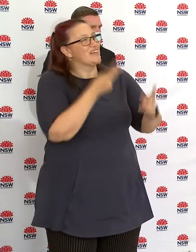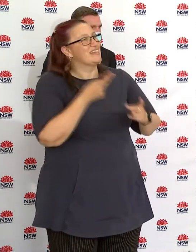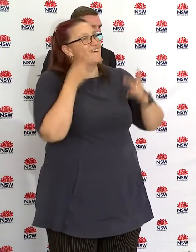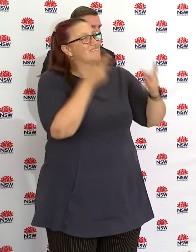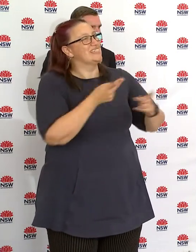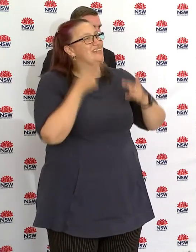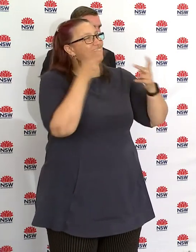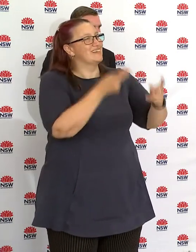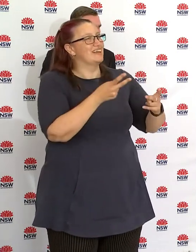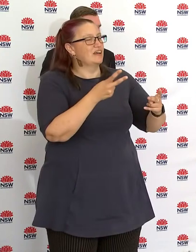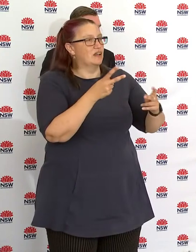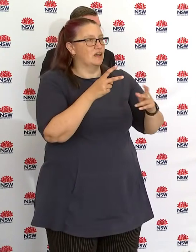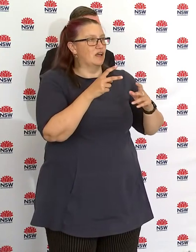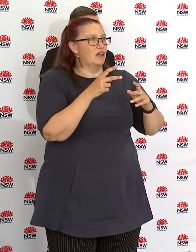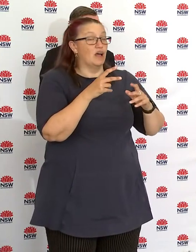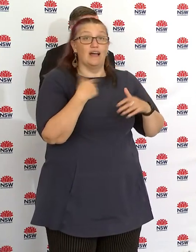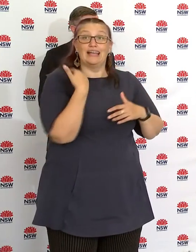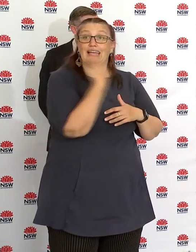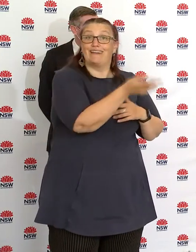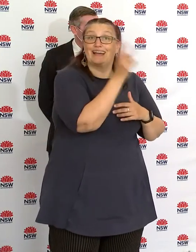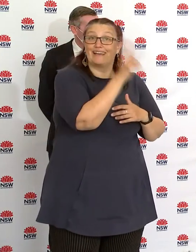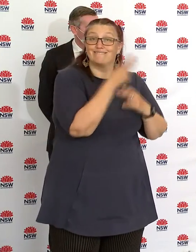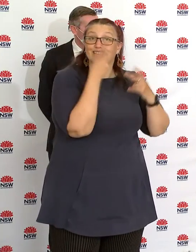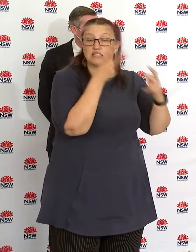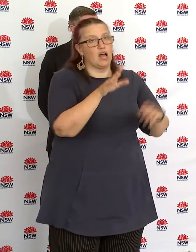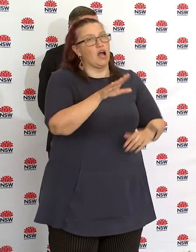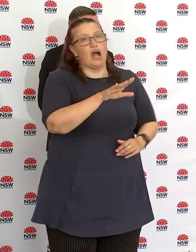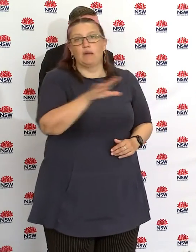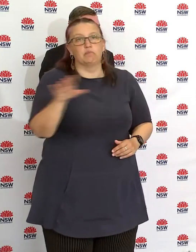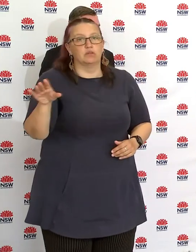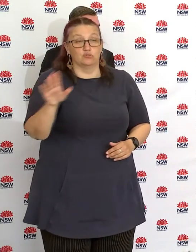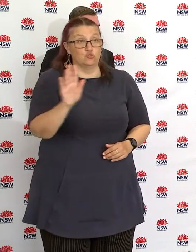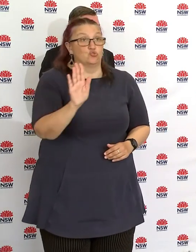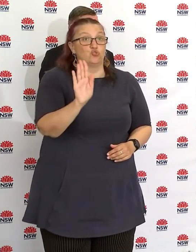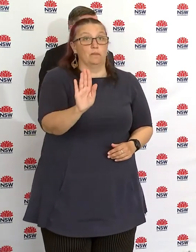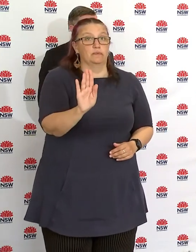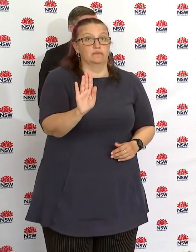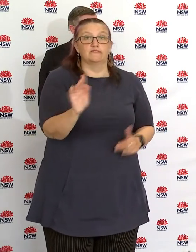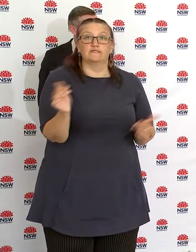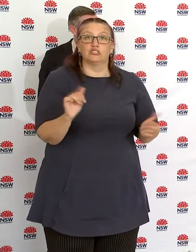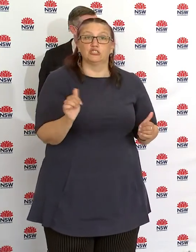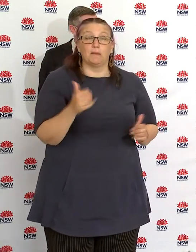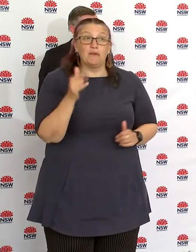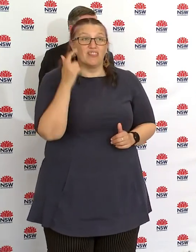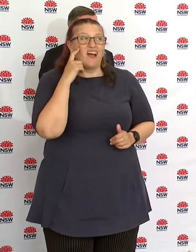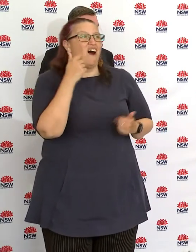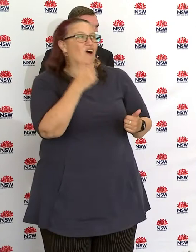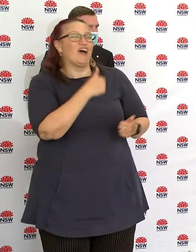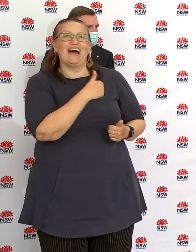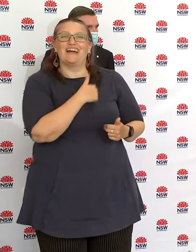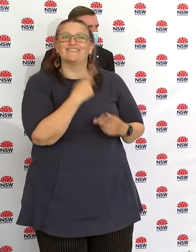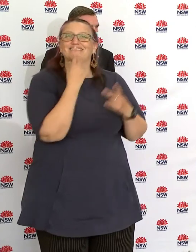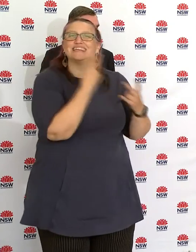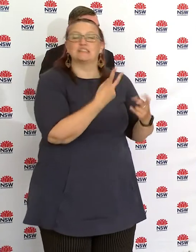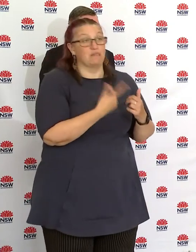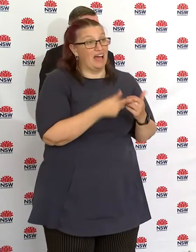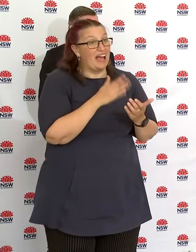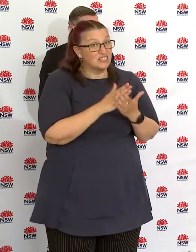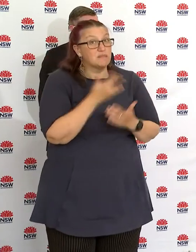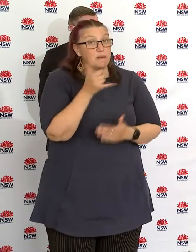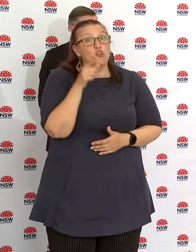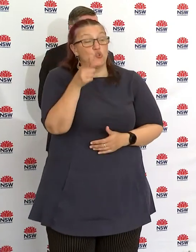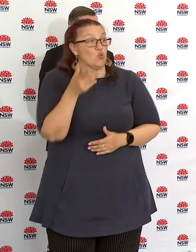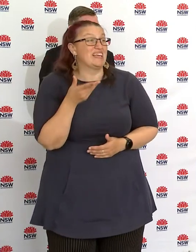all of your life, you need to stop that. Because you might be thinking you're doing them a favour. But in fact, you might be presenting the